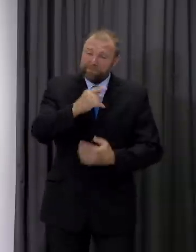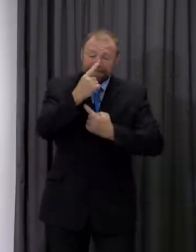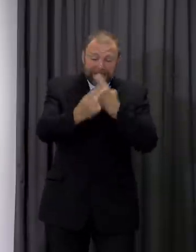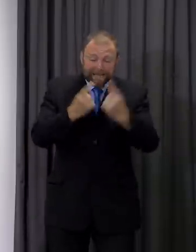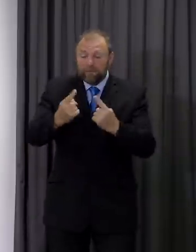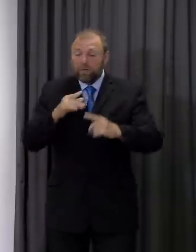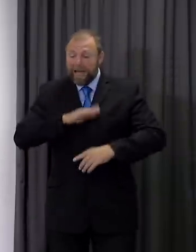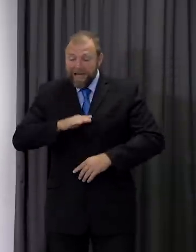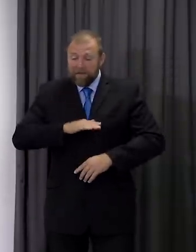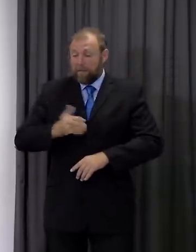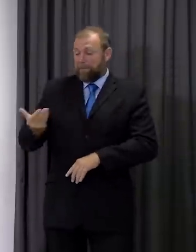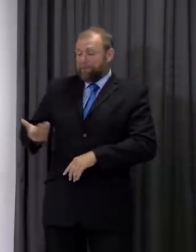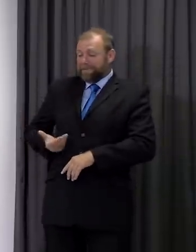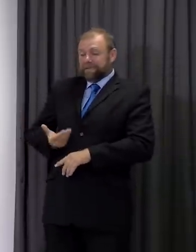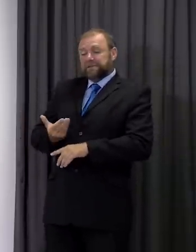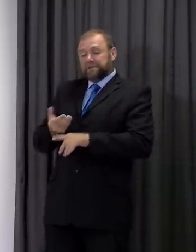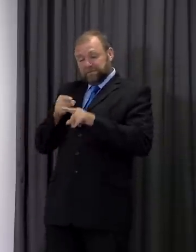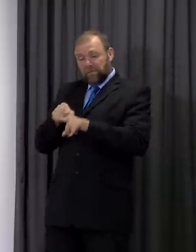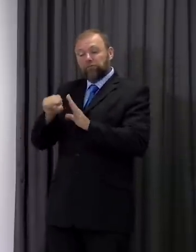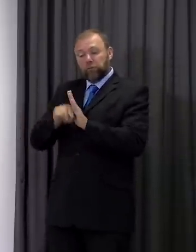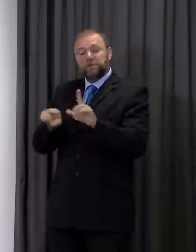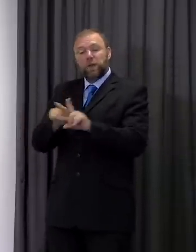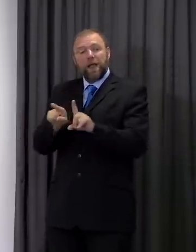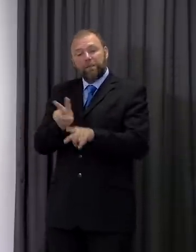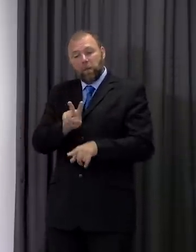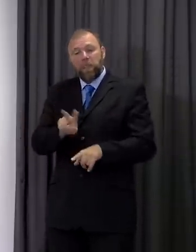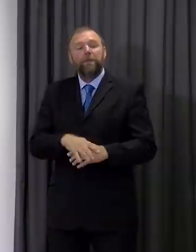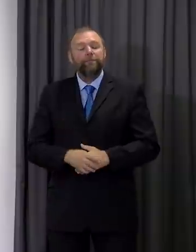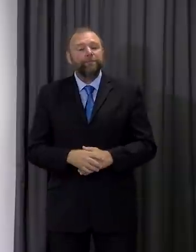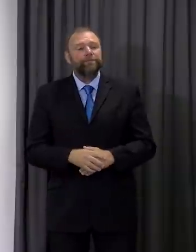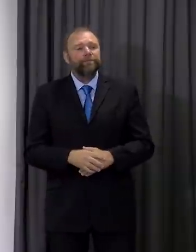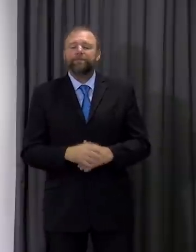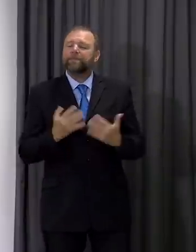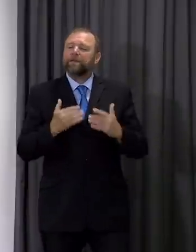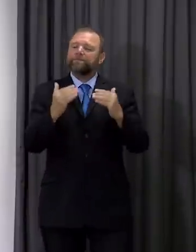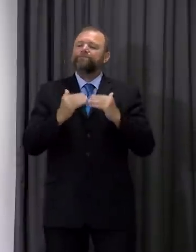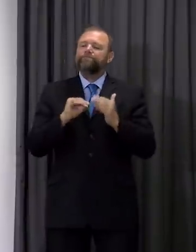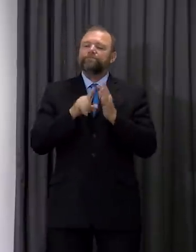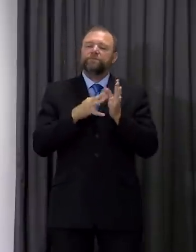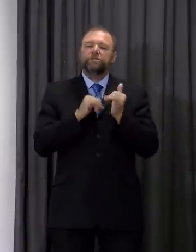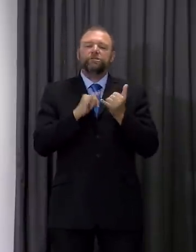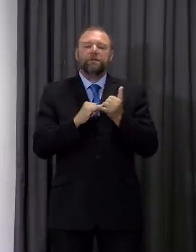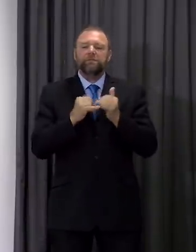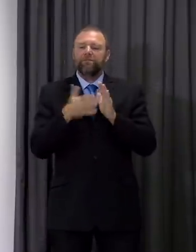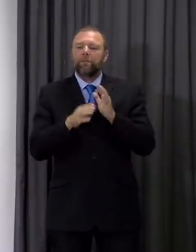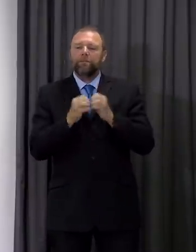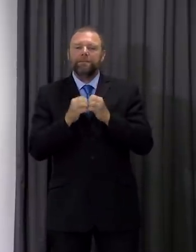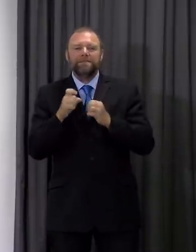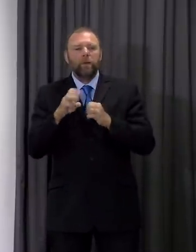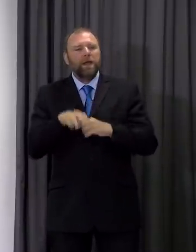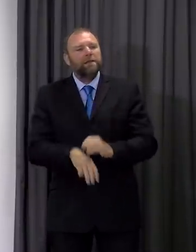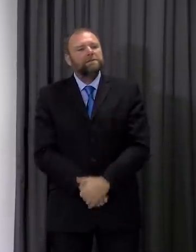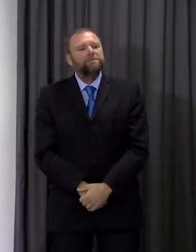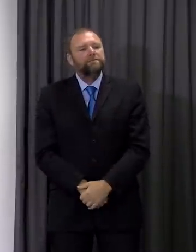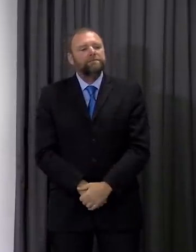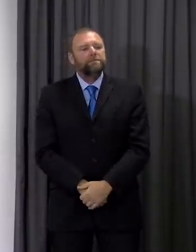do their part and to follow the rules. Thank you, Adrian. I've now got James Williams from BBC Wales. Thank you very much,